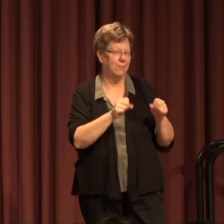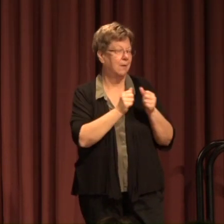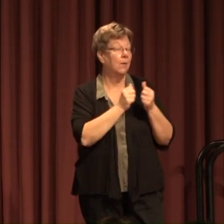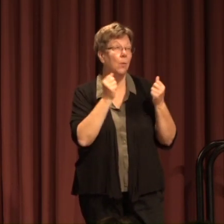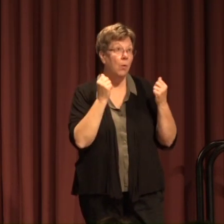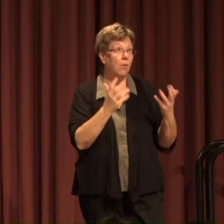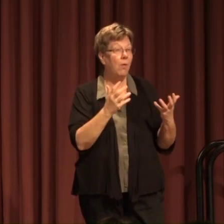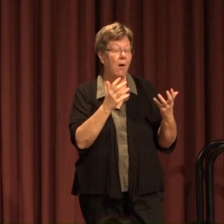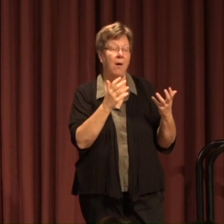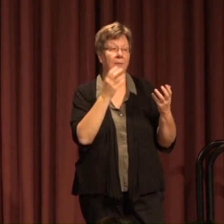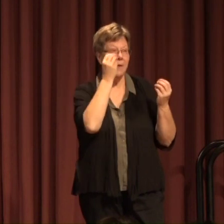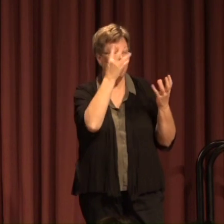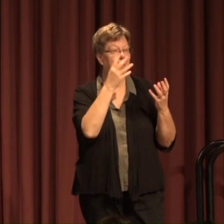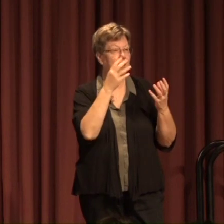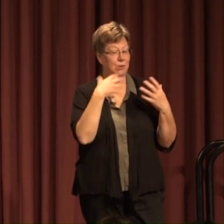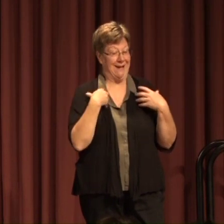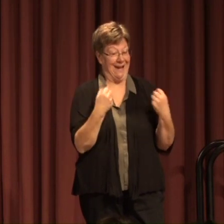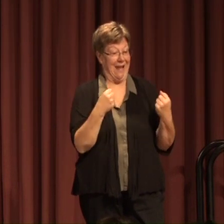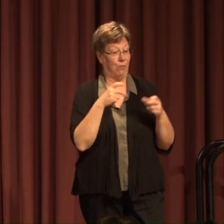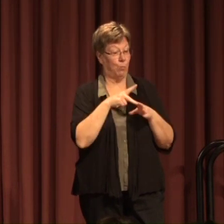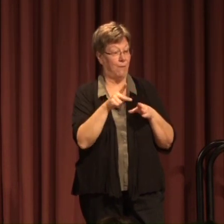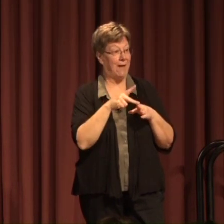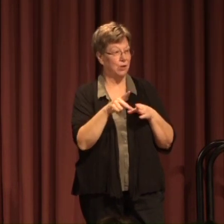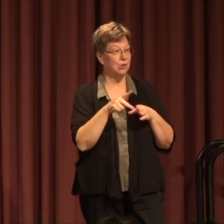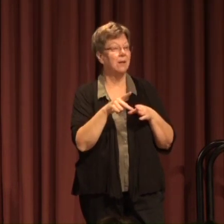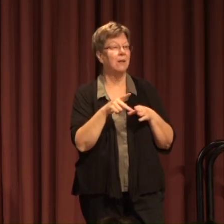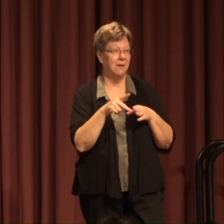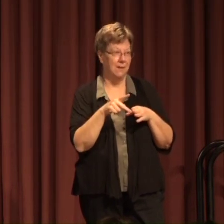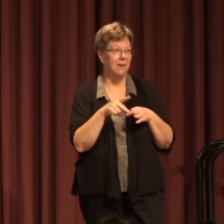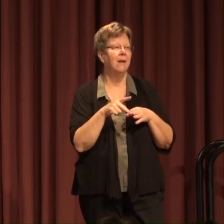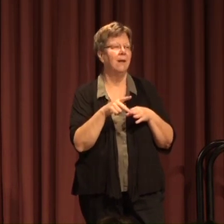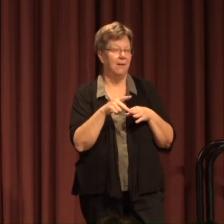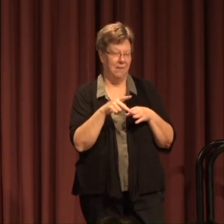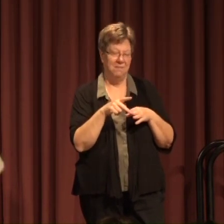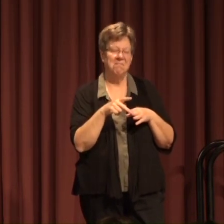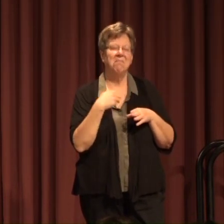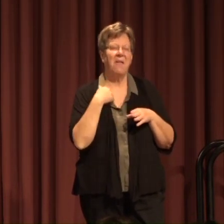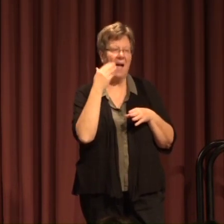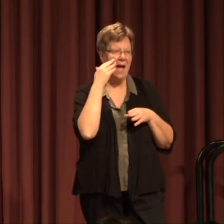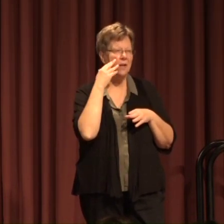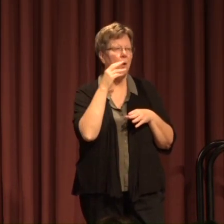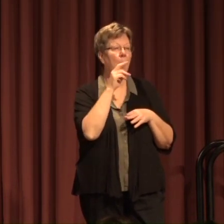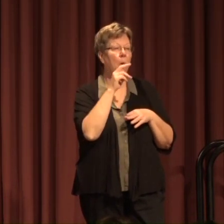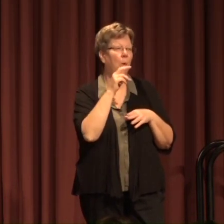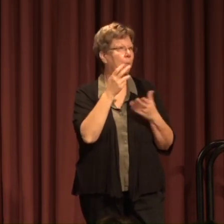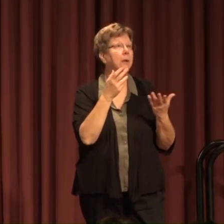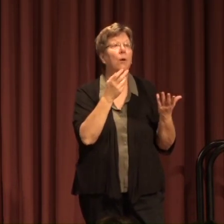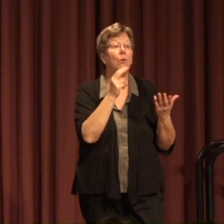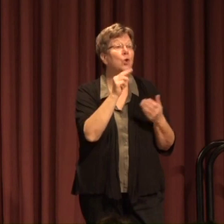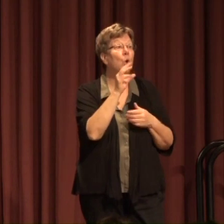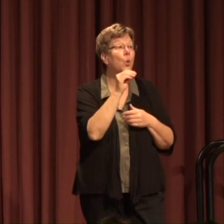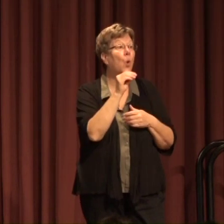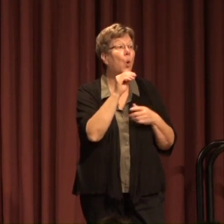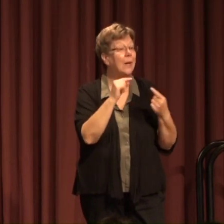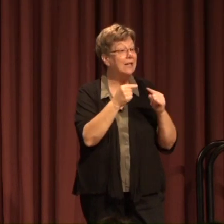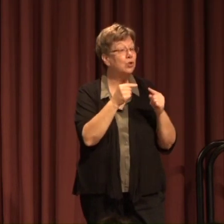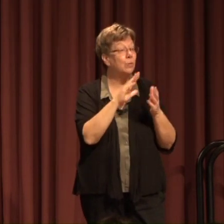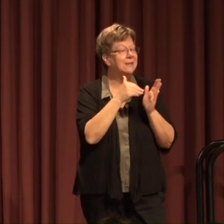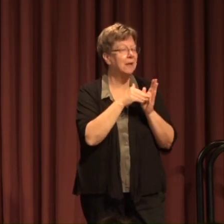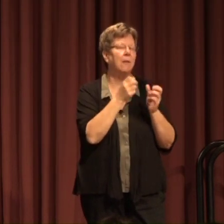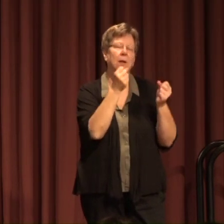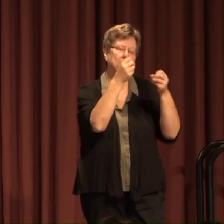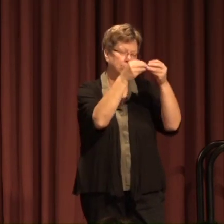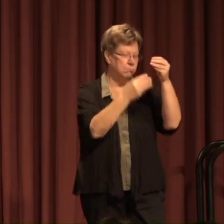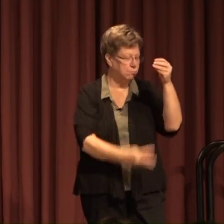Professions That the UMHM That the Neural Injury Center that any number of topics